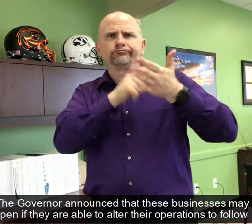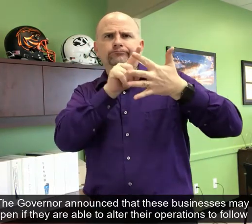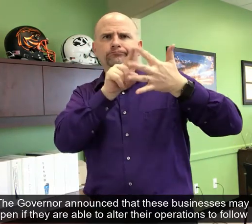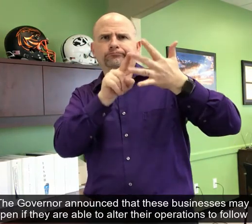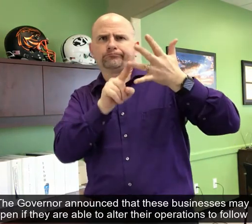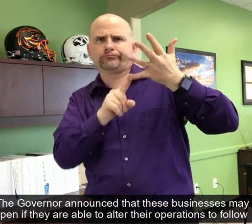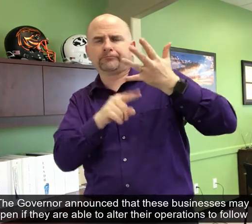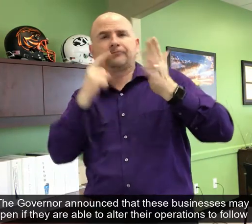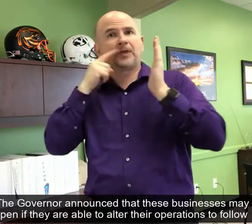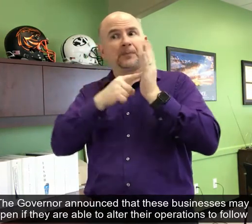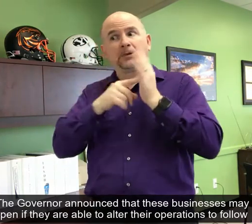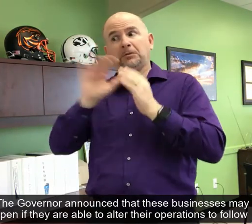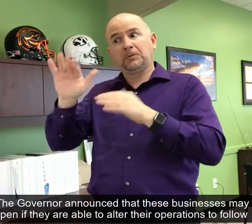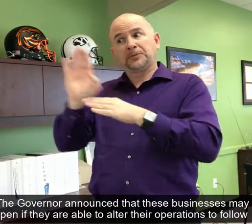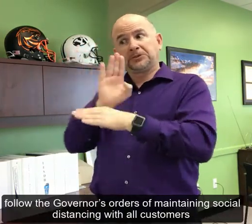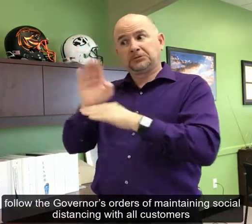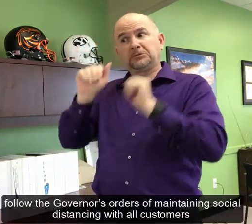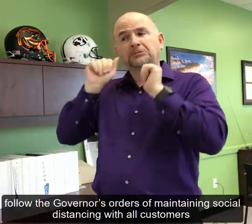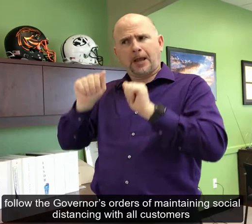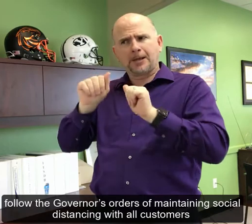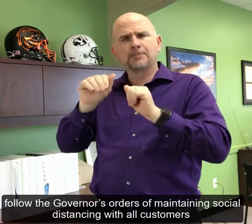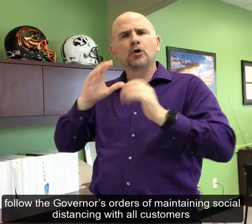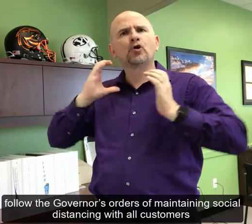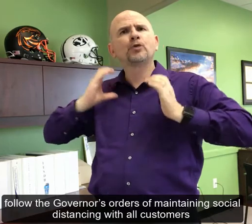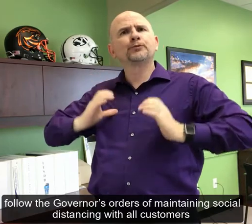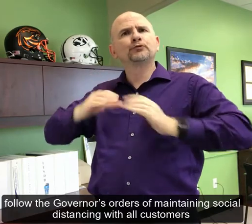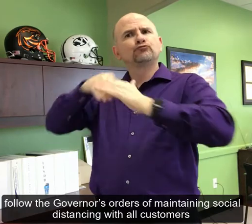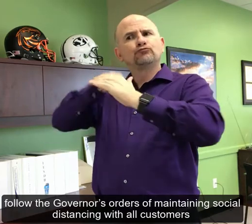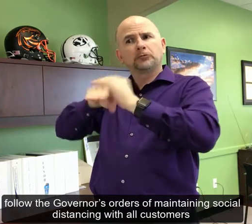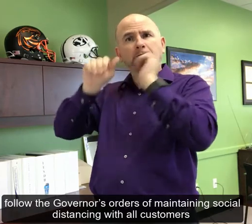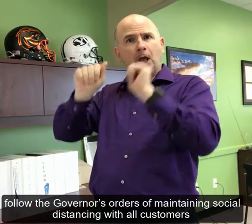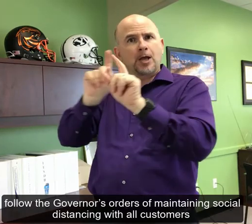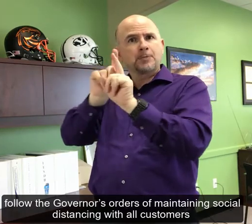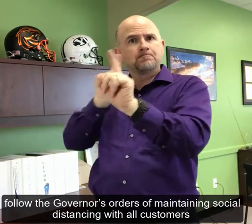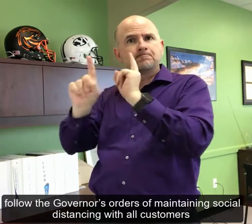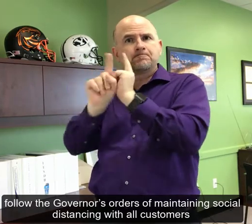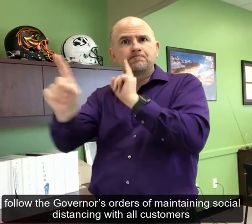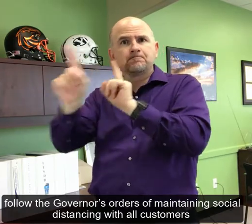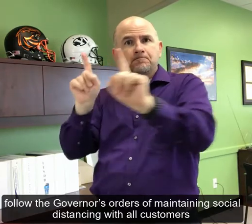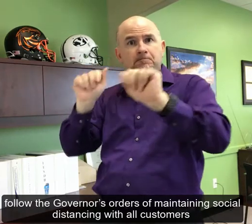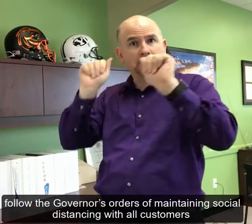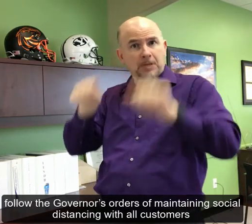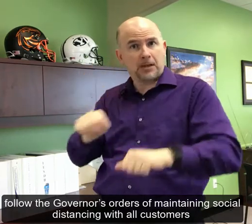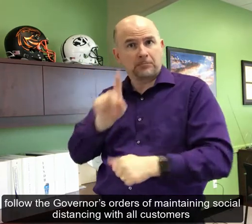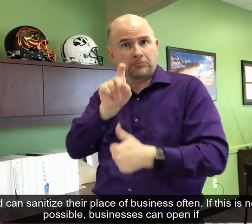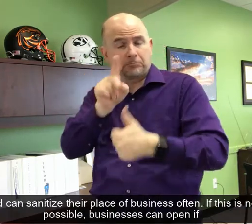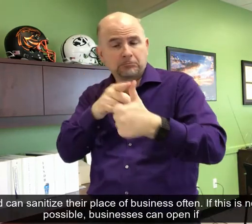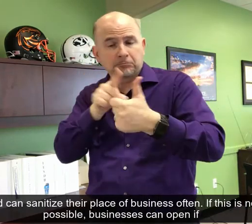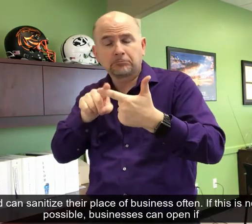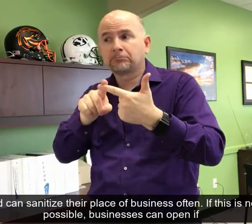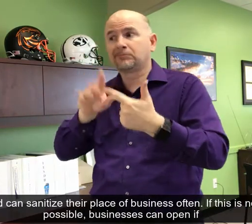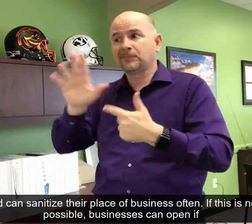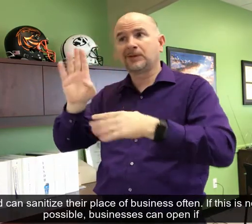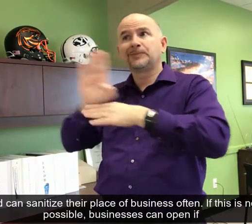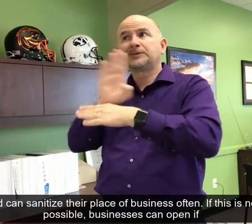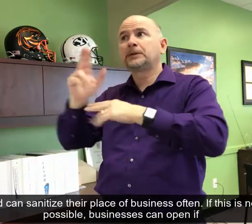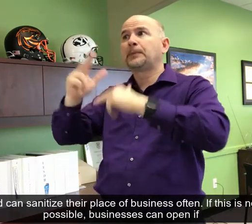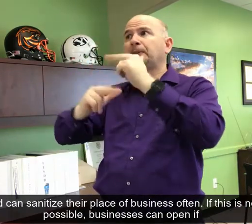operations to follow the governor's orders of maintaining social distancing with all customers and can sanitize their place of